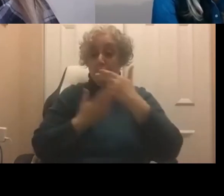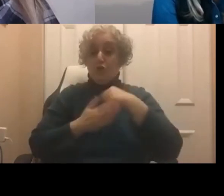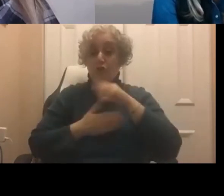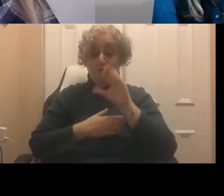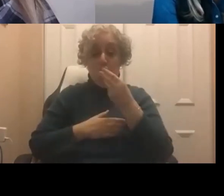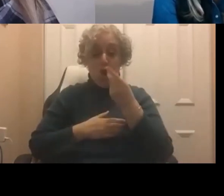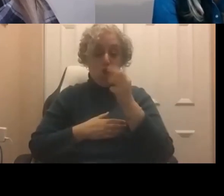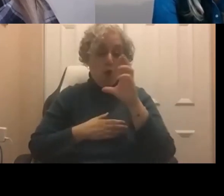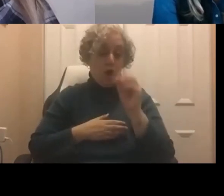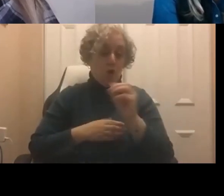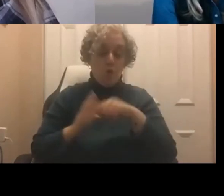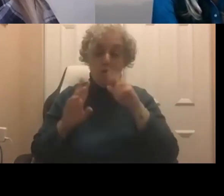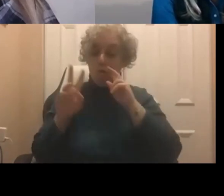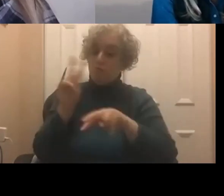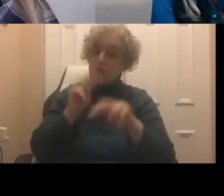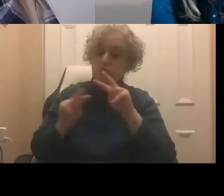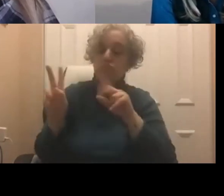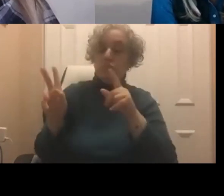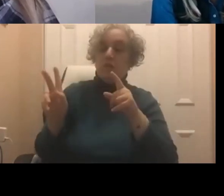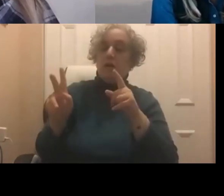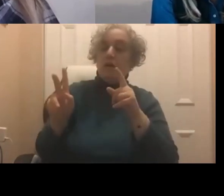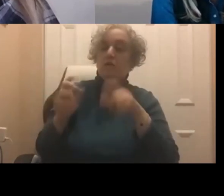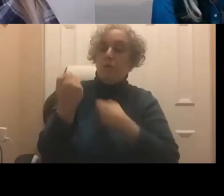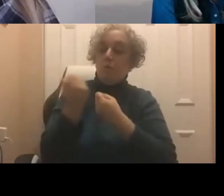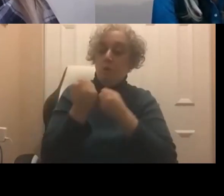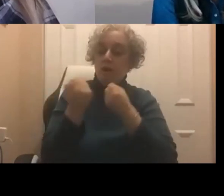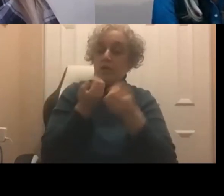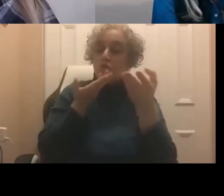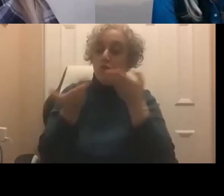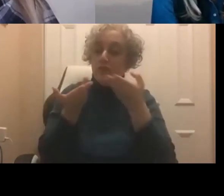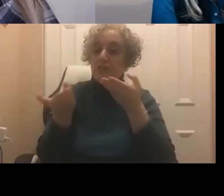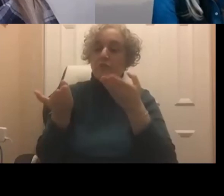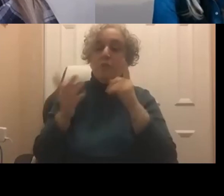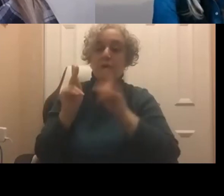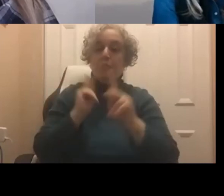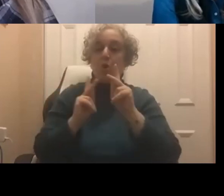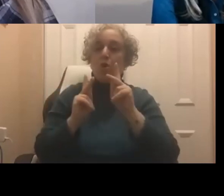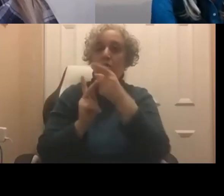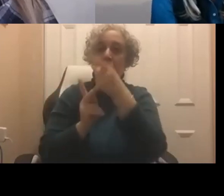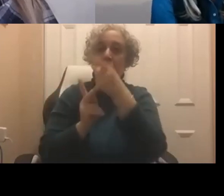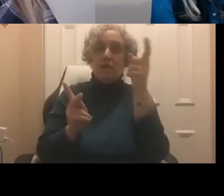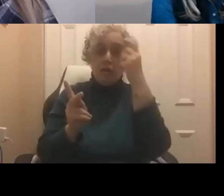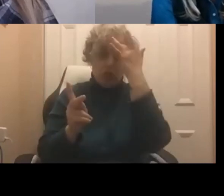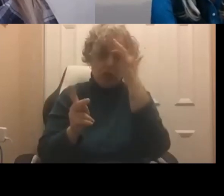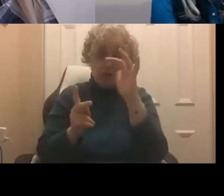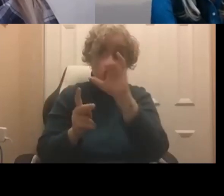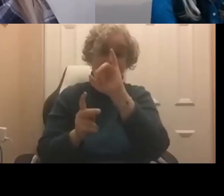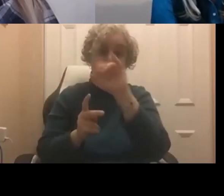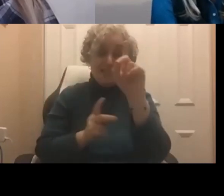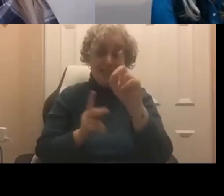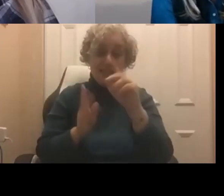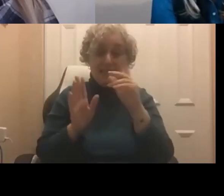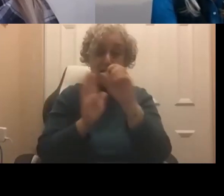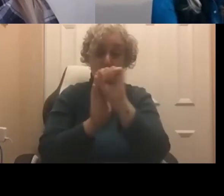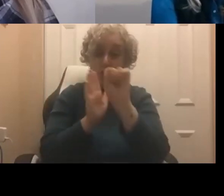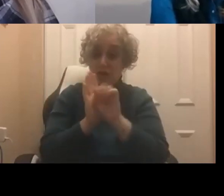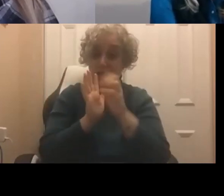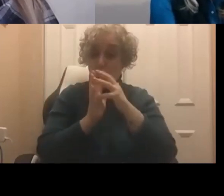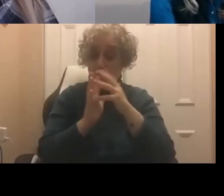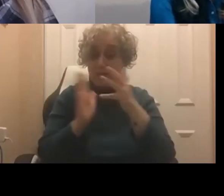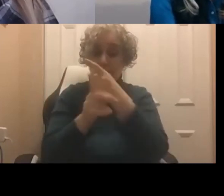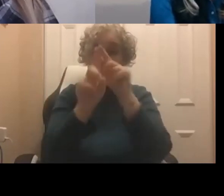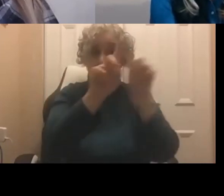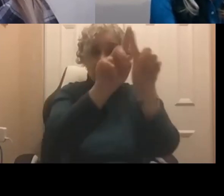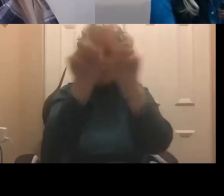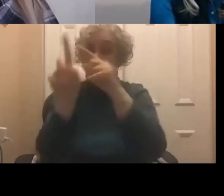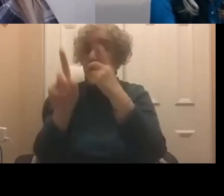services and supports for folks with intellectual and developmental disabilities in the states. And, you know, you we've seen COVID roll out, and what people have to